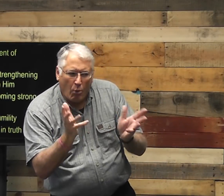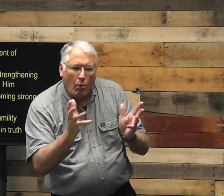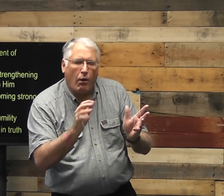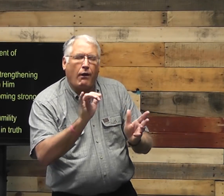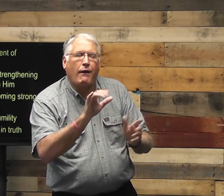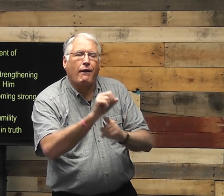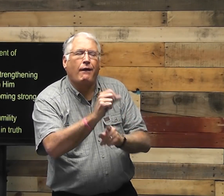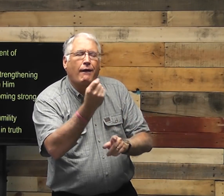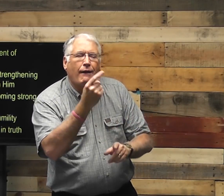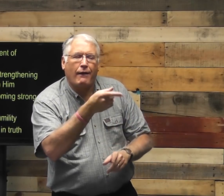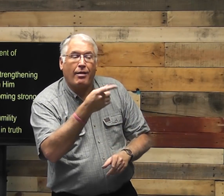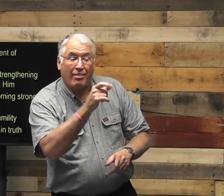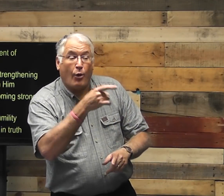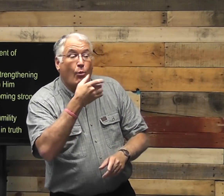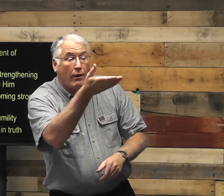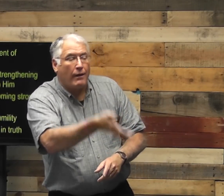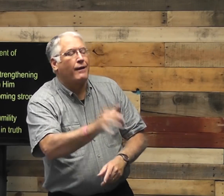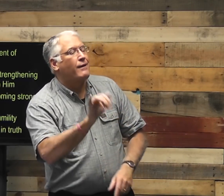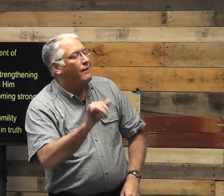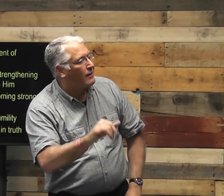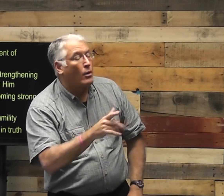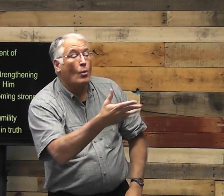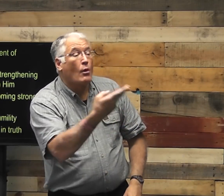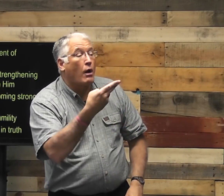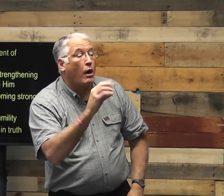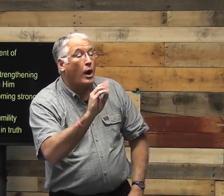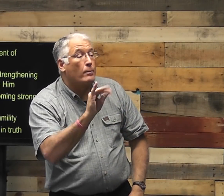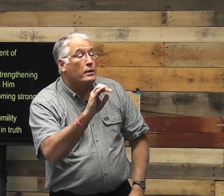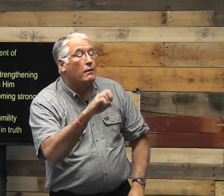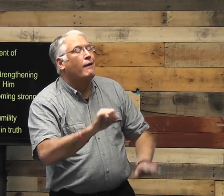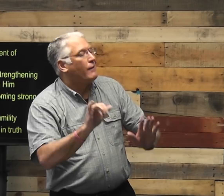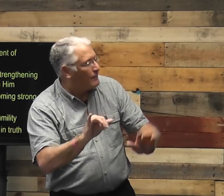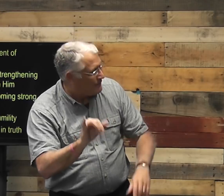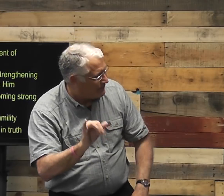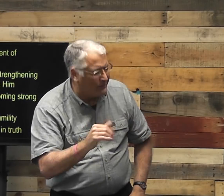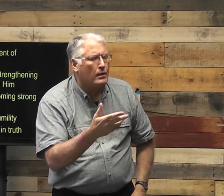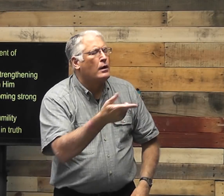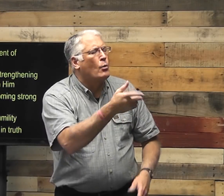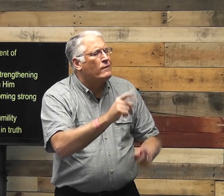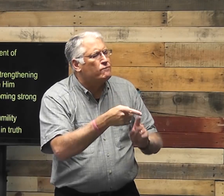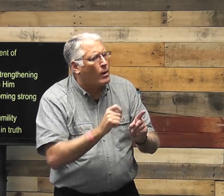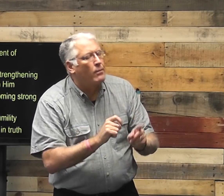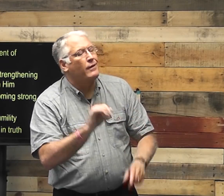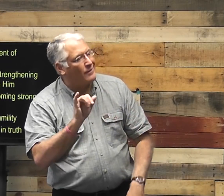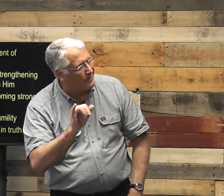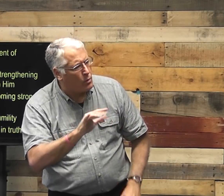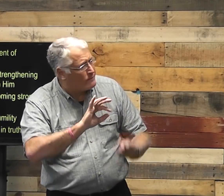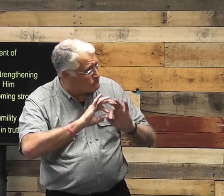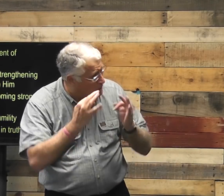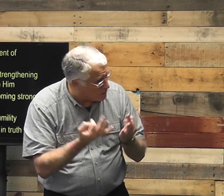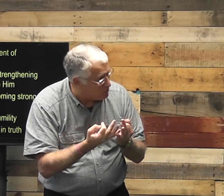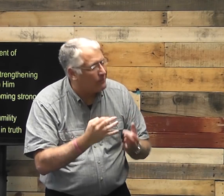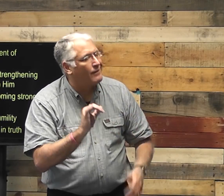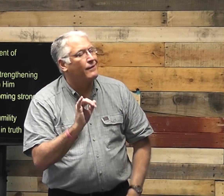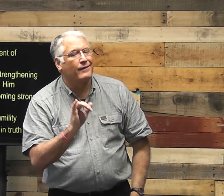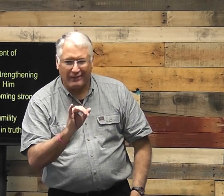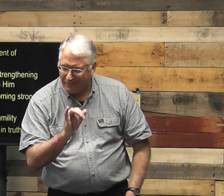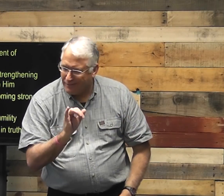these things through talking. You know, oh, what are your hobbies? Oh, where are you from? You know, your family,